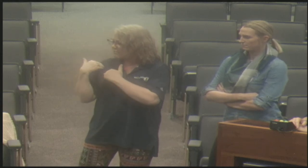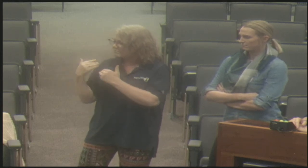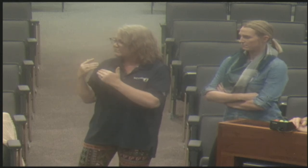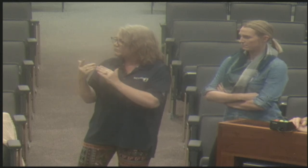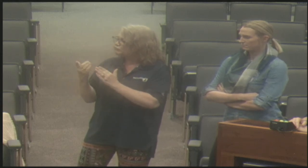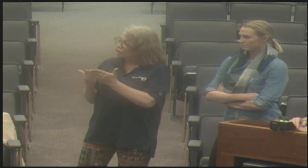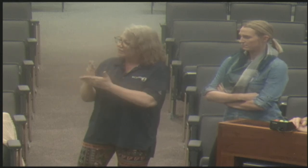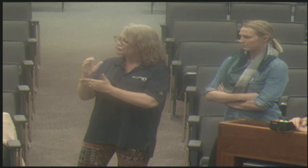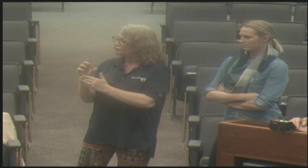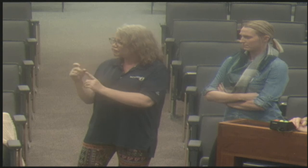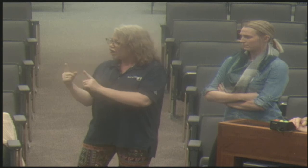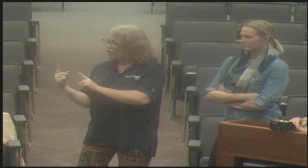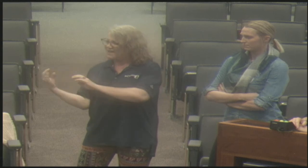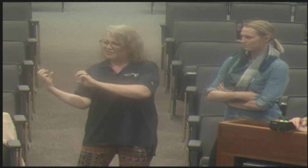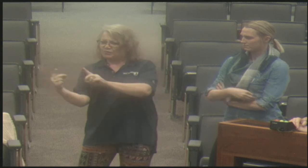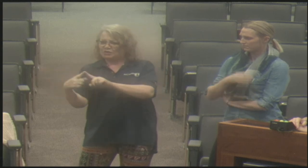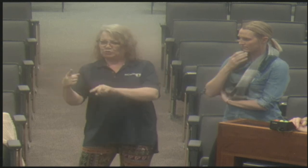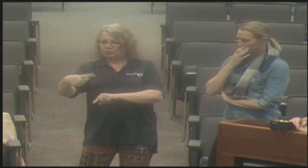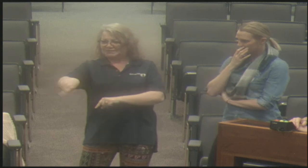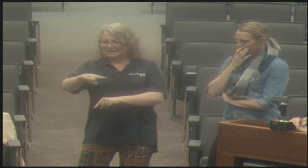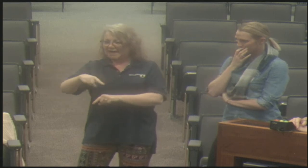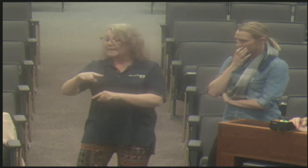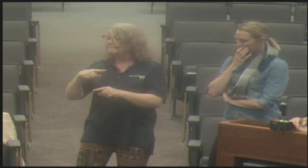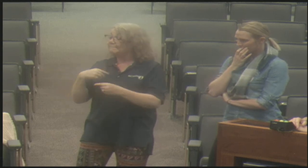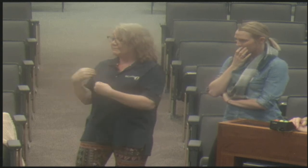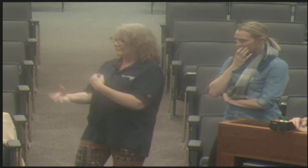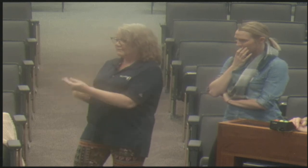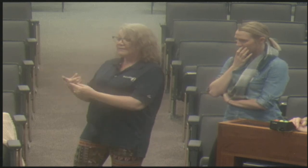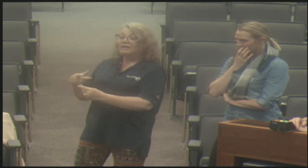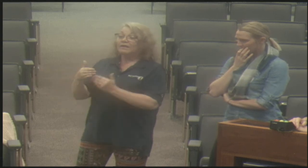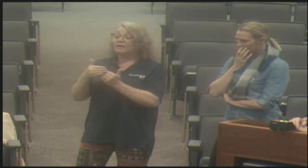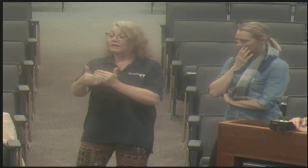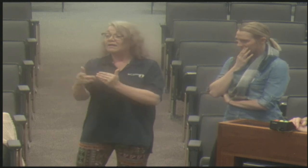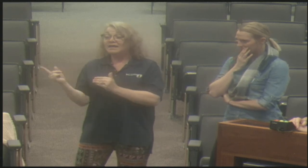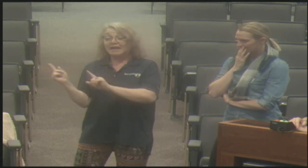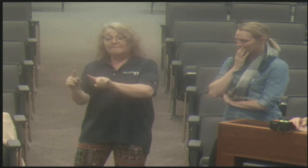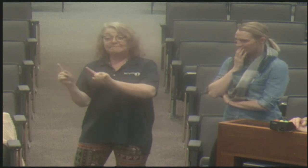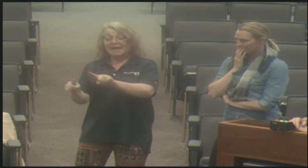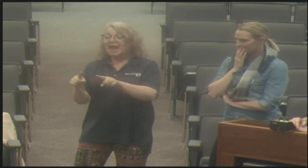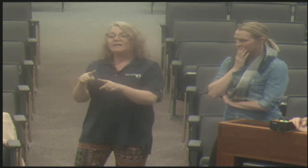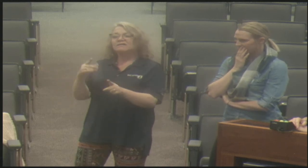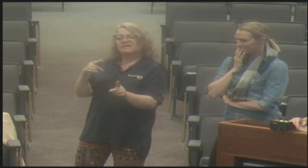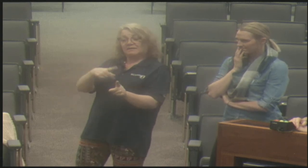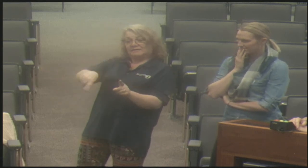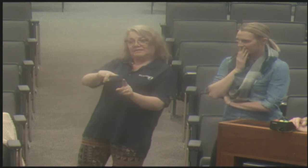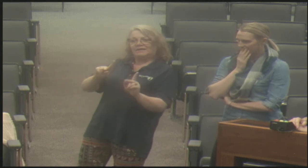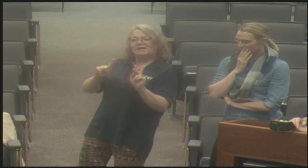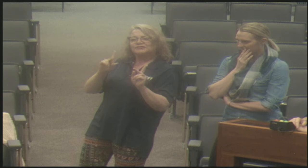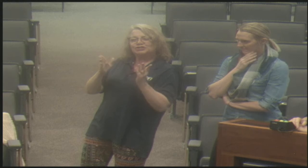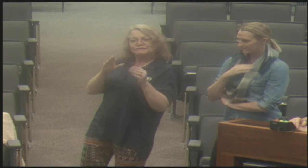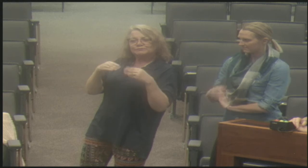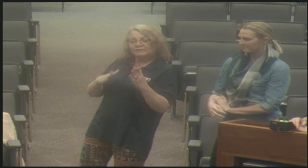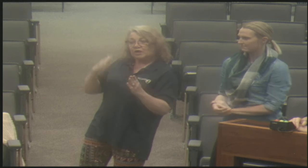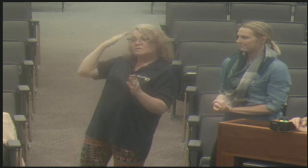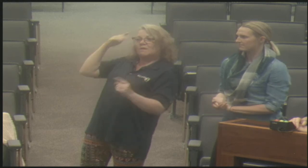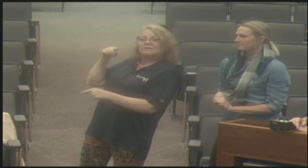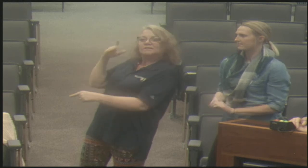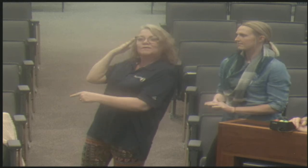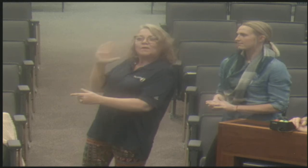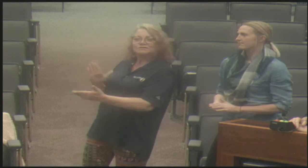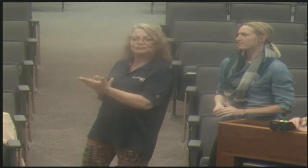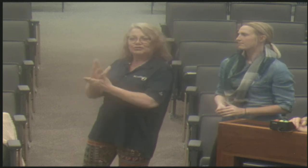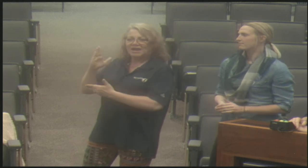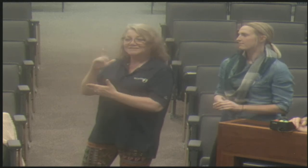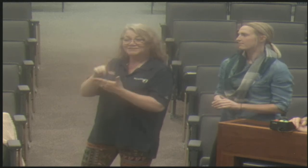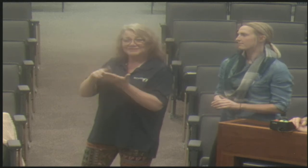time and I may have to do some, you know, reminding, but it's directly with the consumer so that that individual, as they